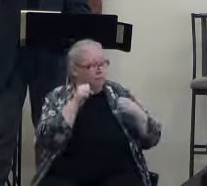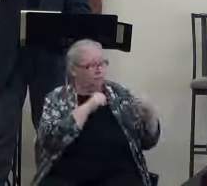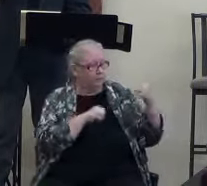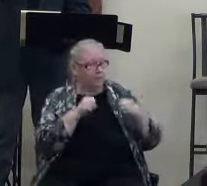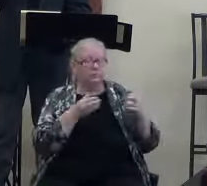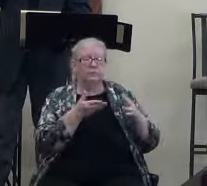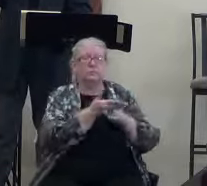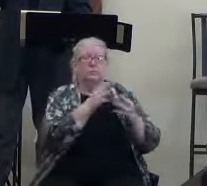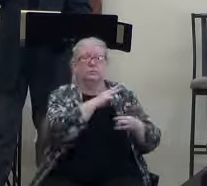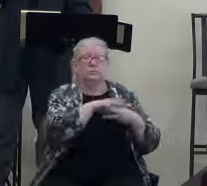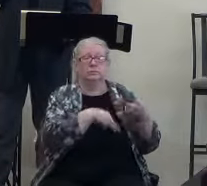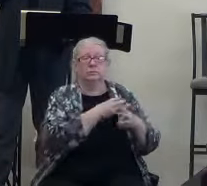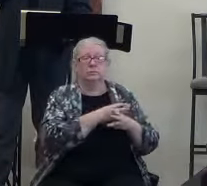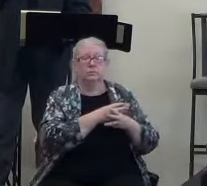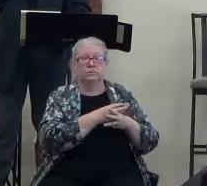way through as Christians.